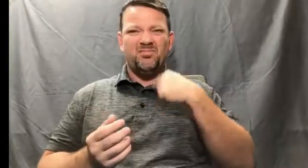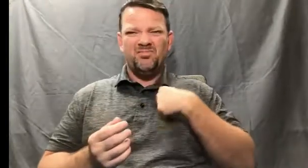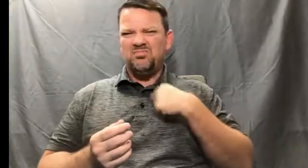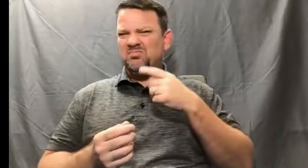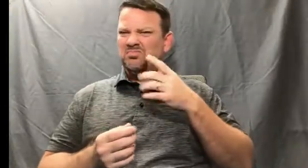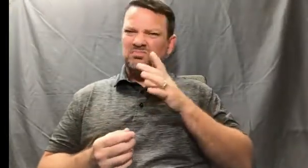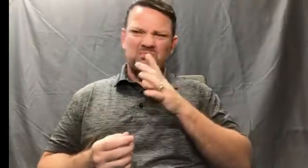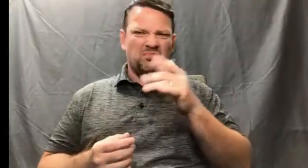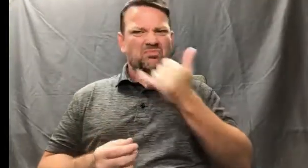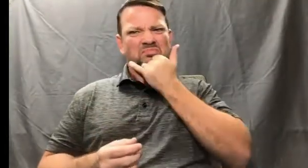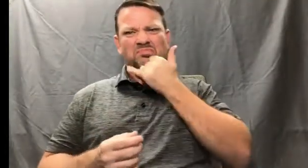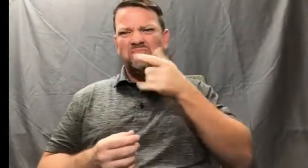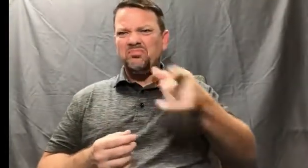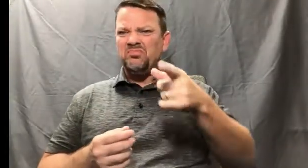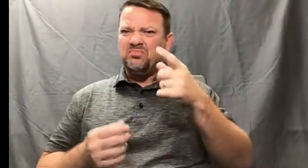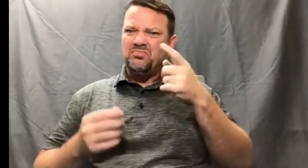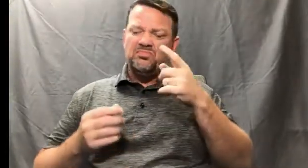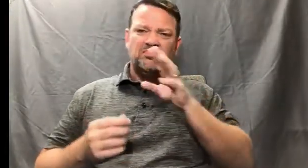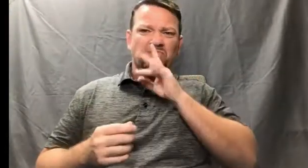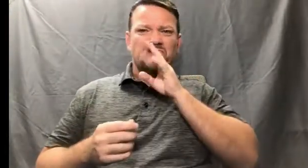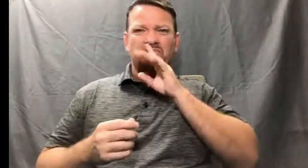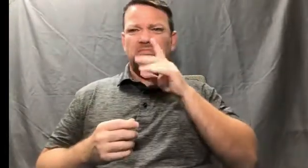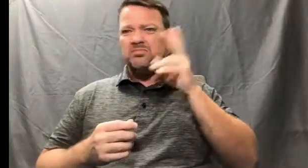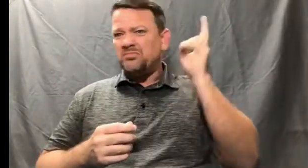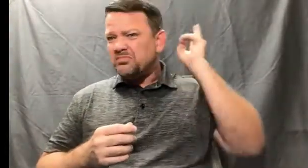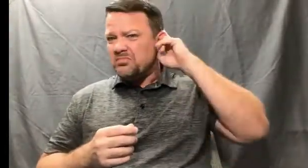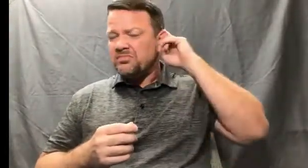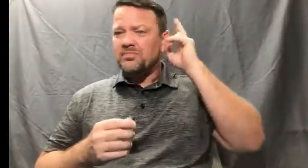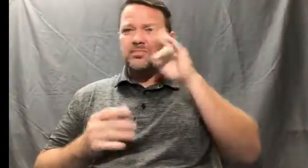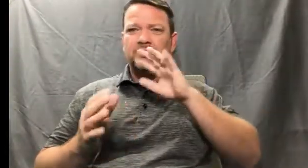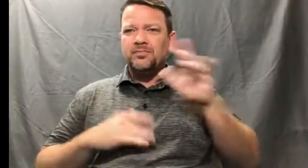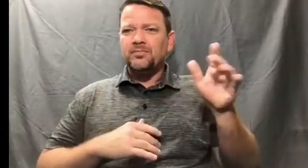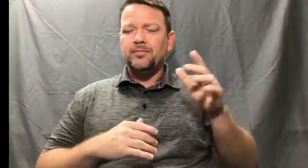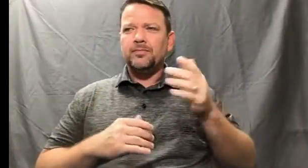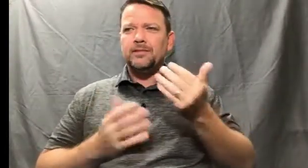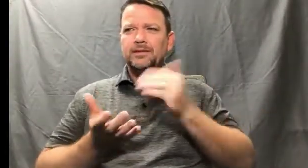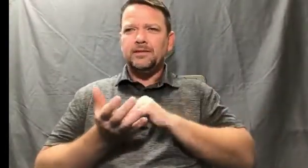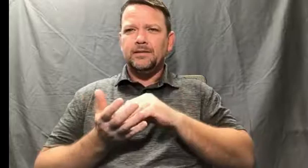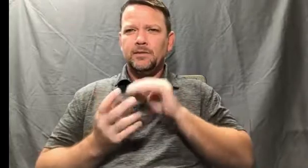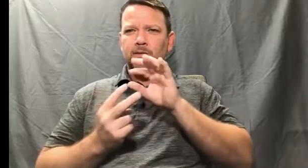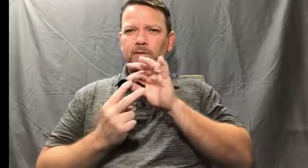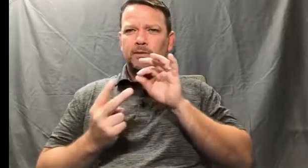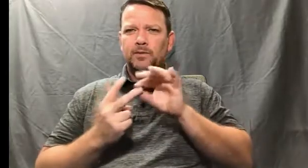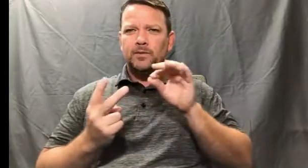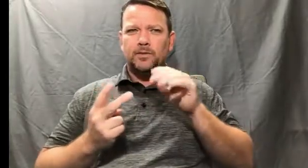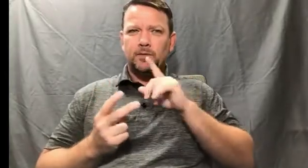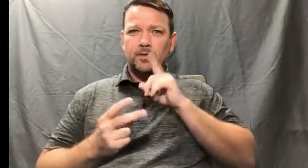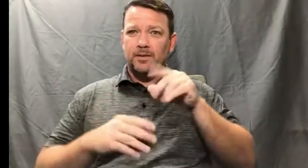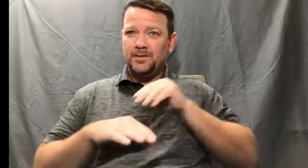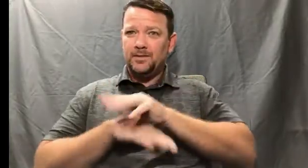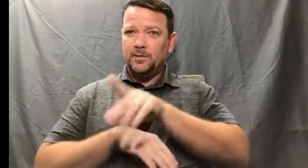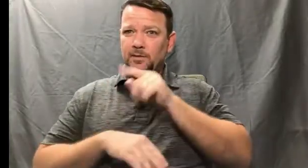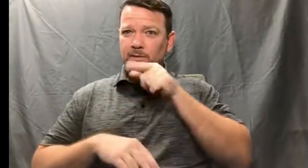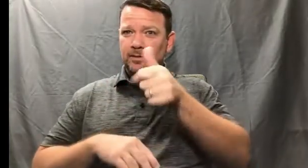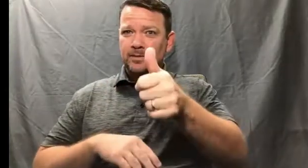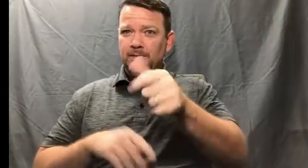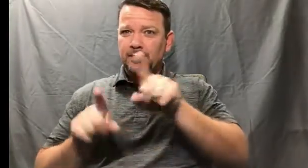There's not a lot of speaking in the community. You know, many people saying, you know, talking is wrong. Hearing aids, you know, cochlear implants.